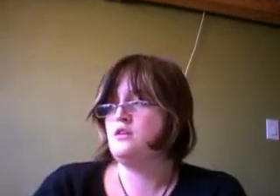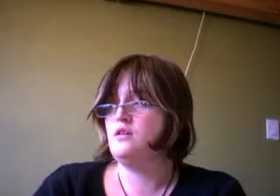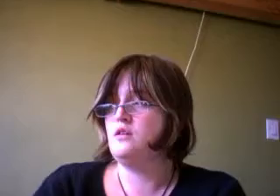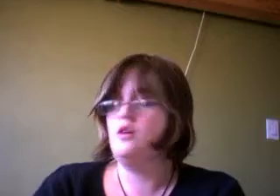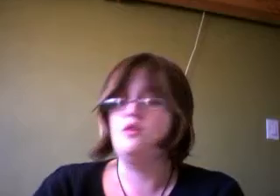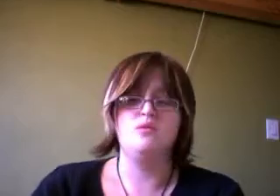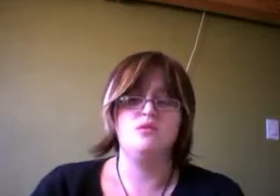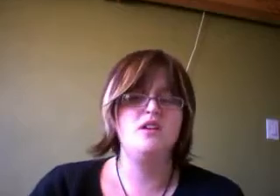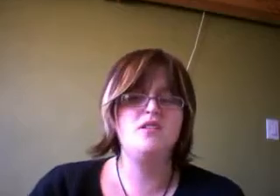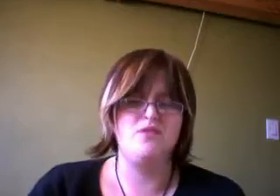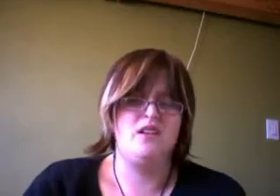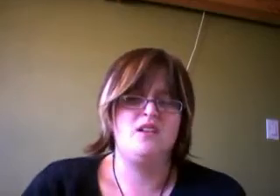Oh, another thing.